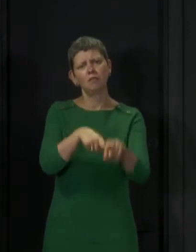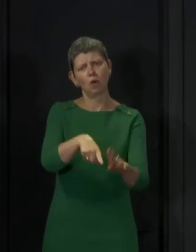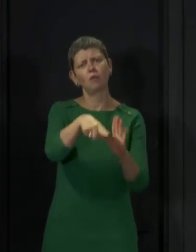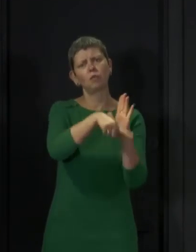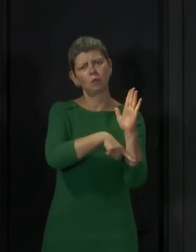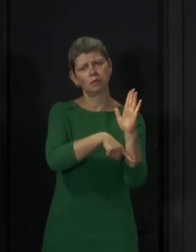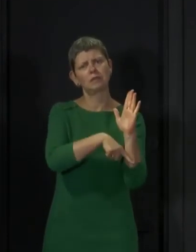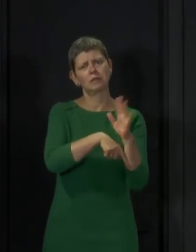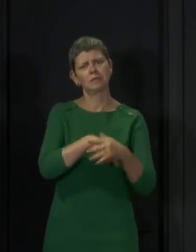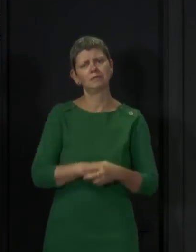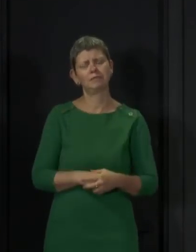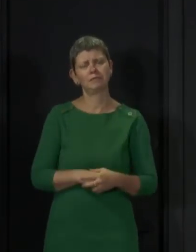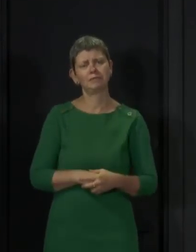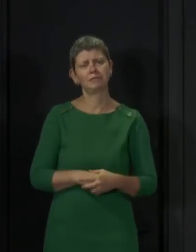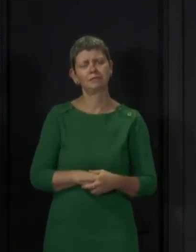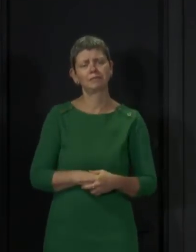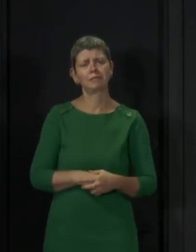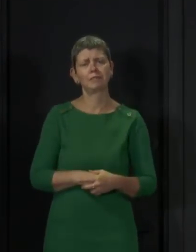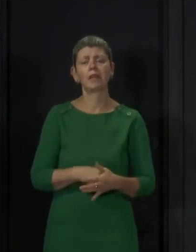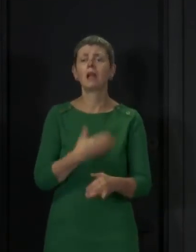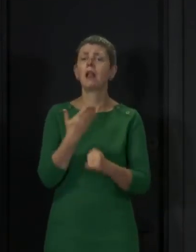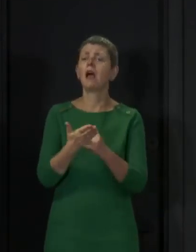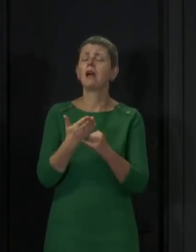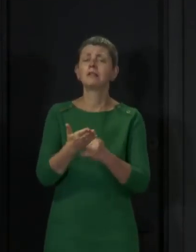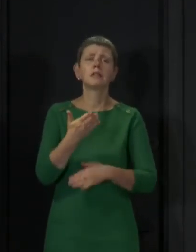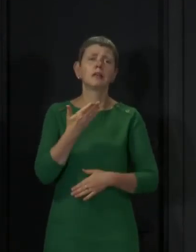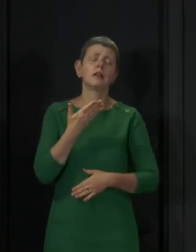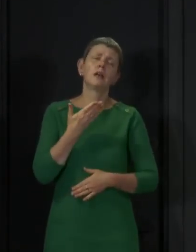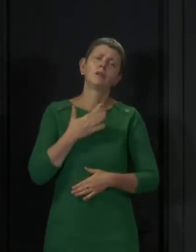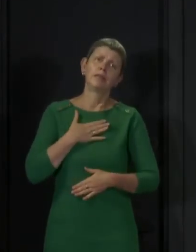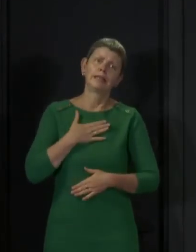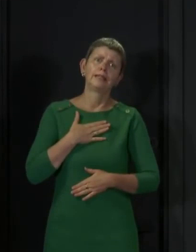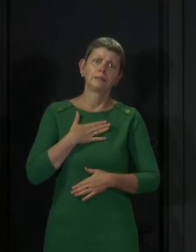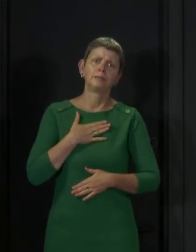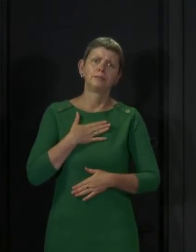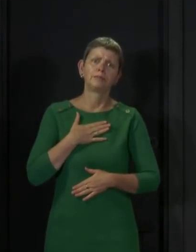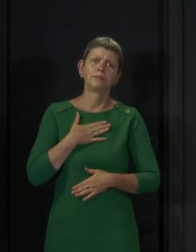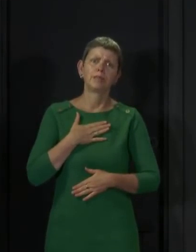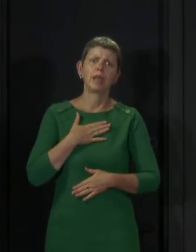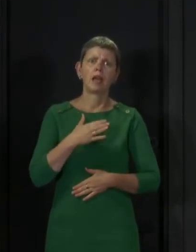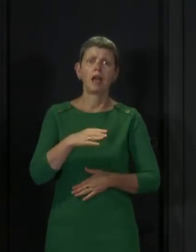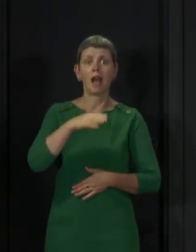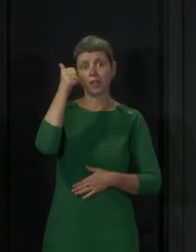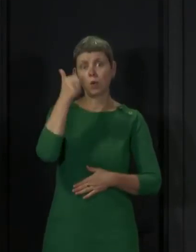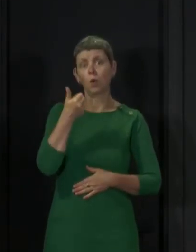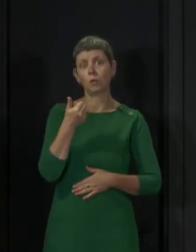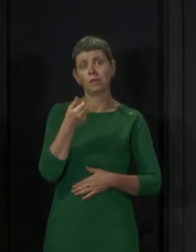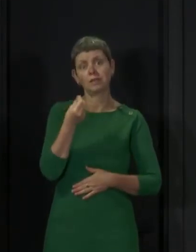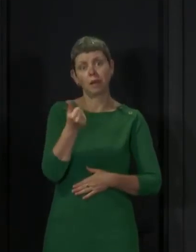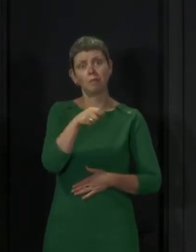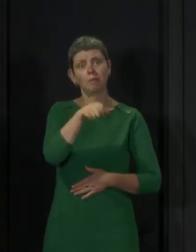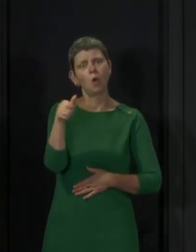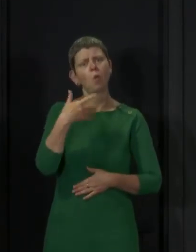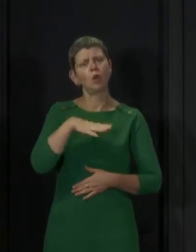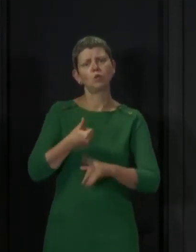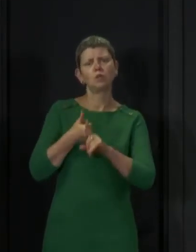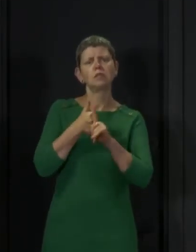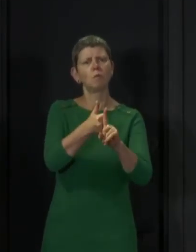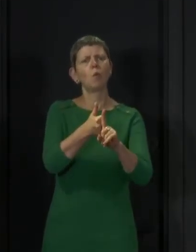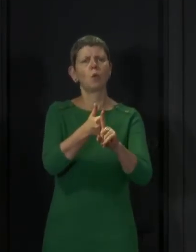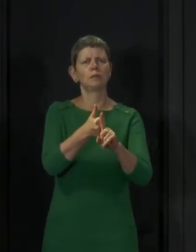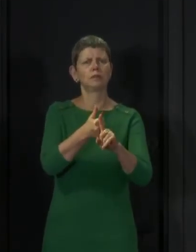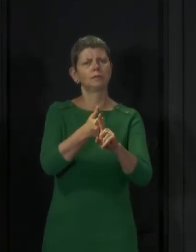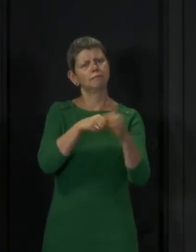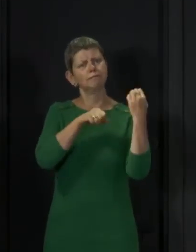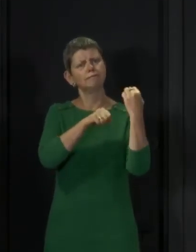brief word and a very heartfelt word to those who I know want to make their voices heard this weekend in support of Black Lives